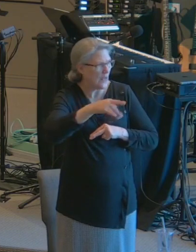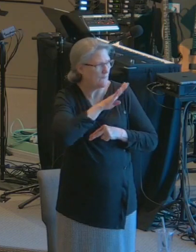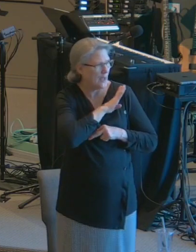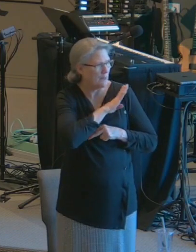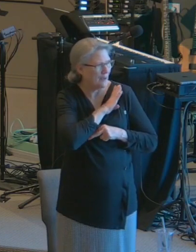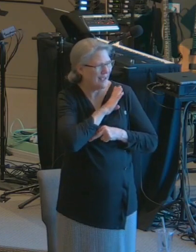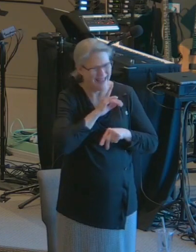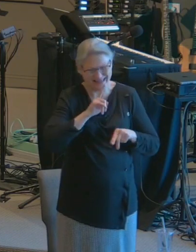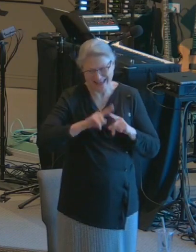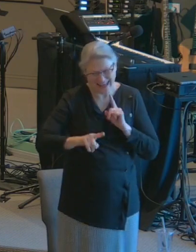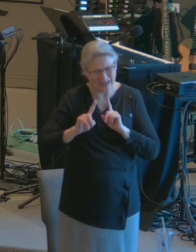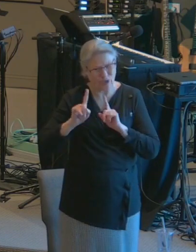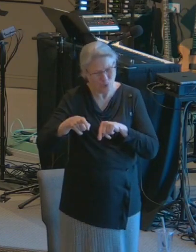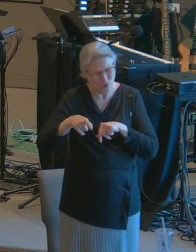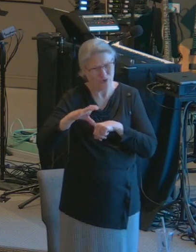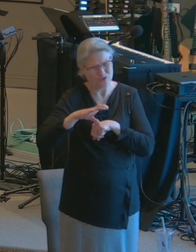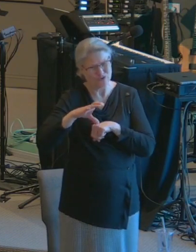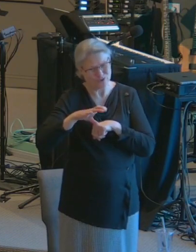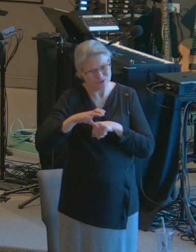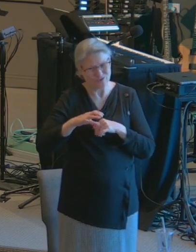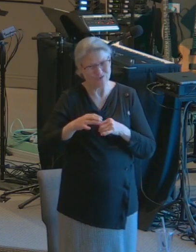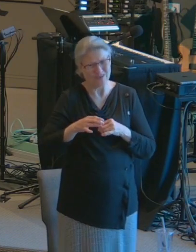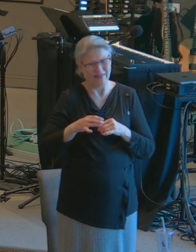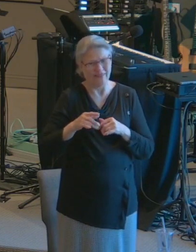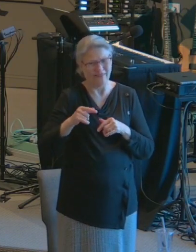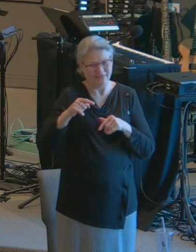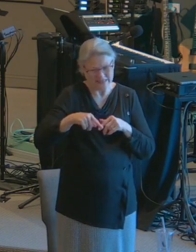Pastor, I can't make it this time.